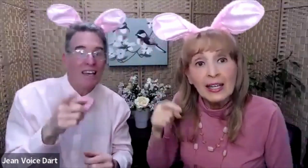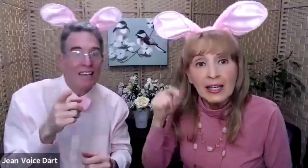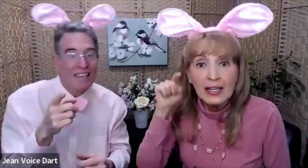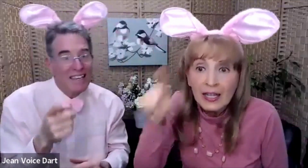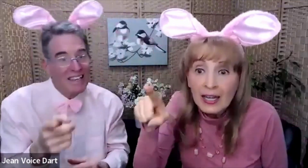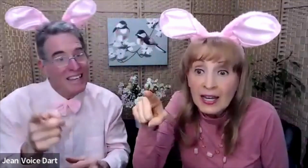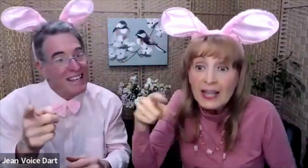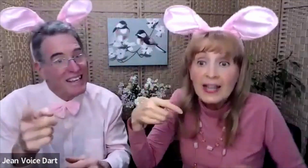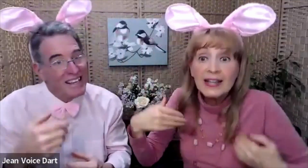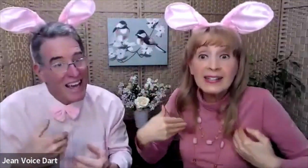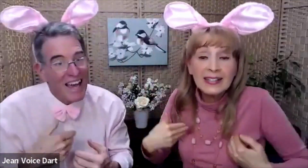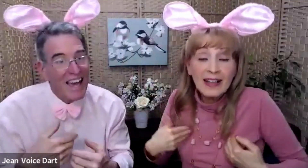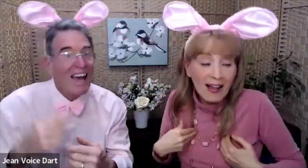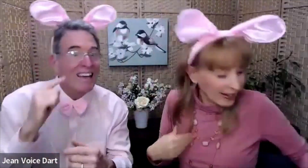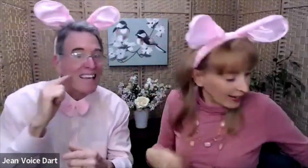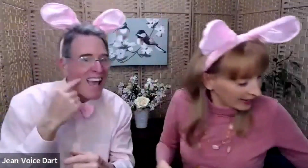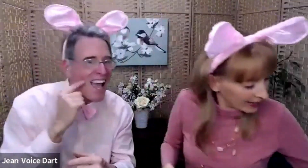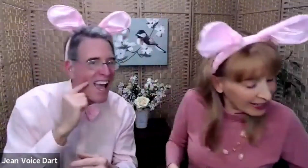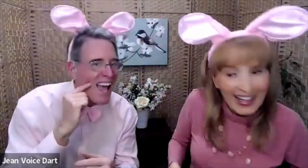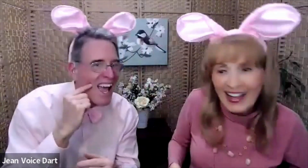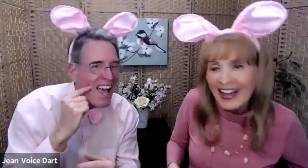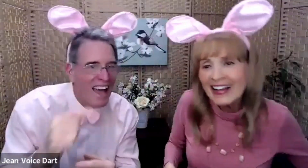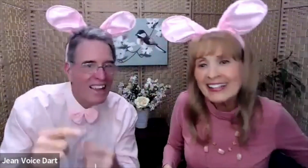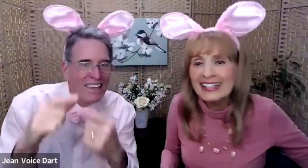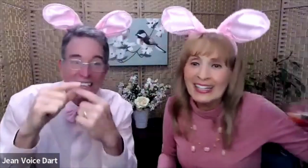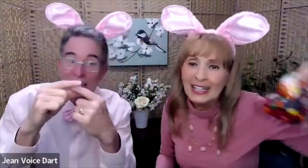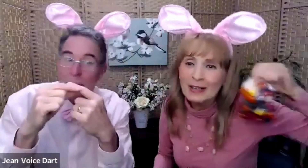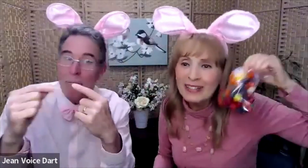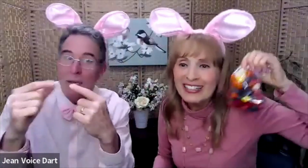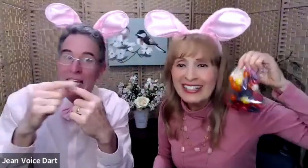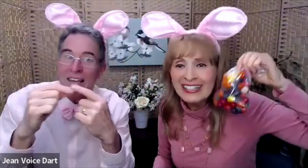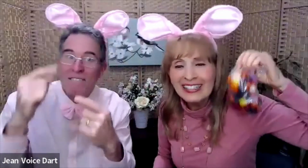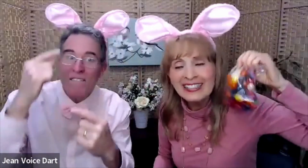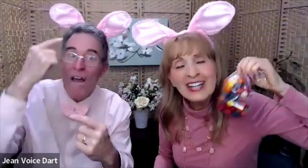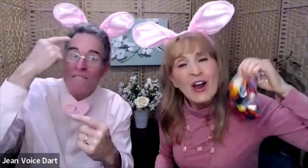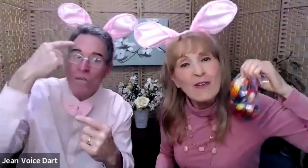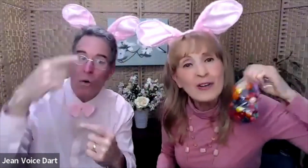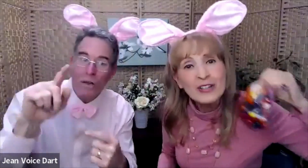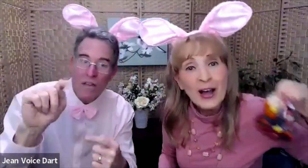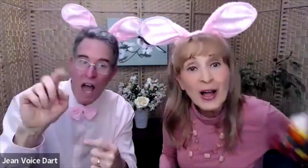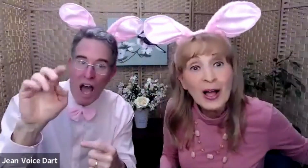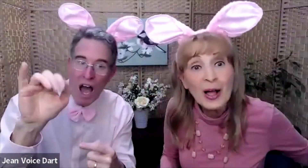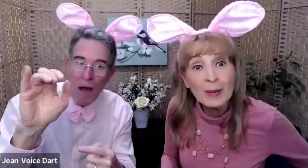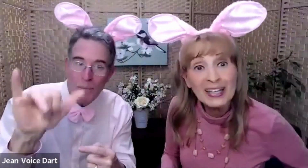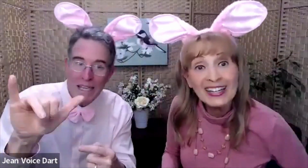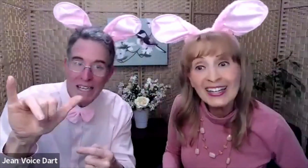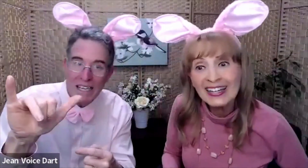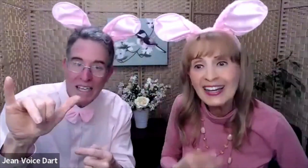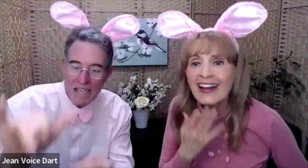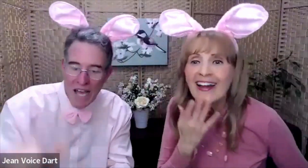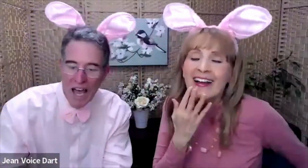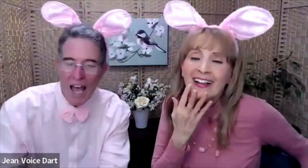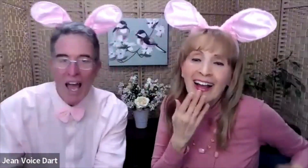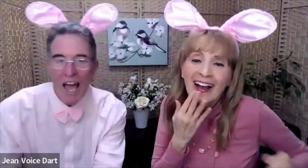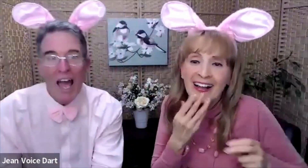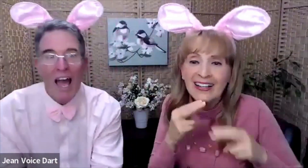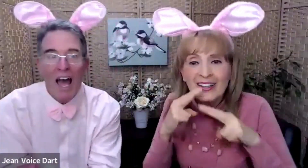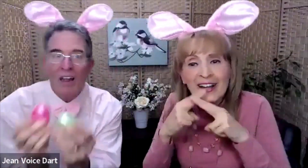He's got jelly beans for Tommy. Colored